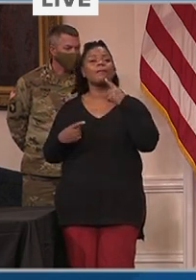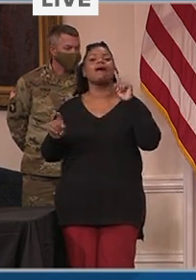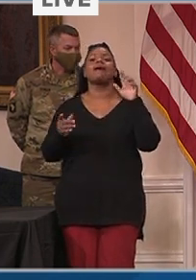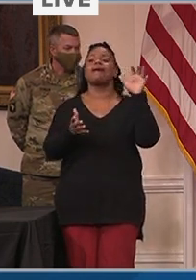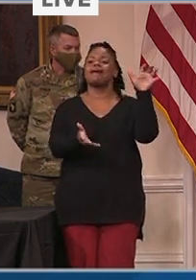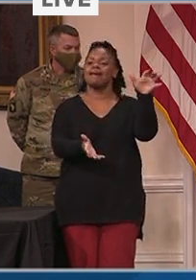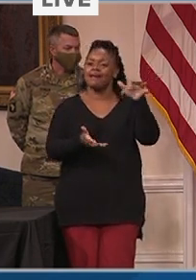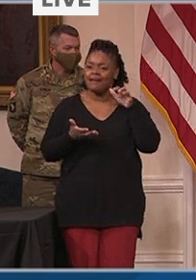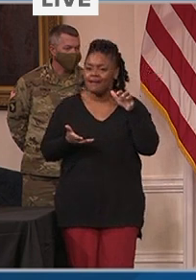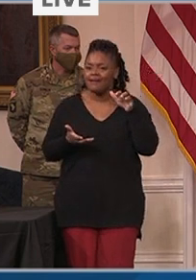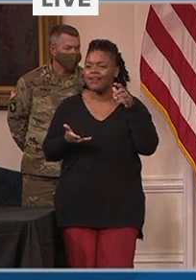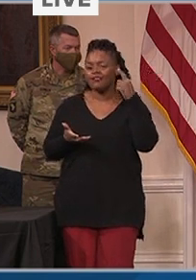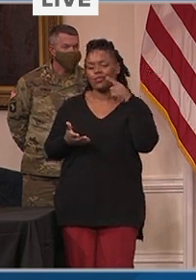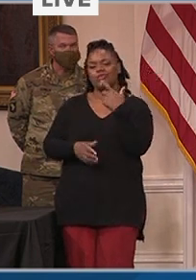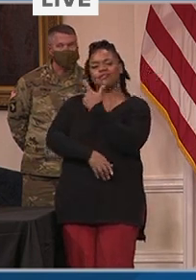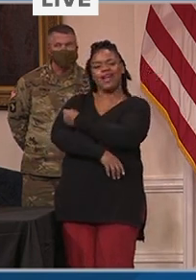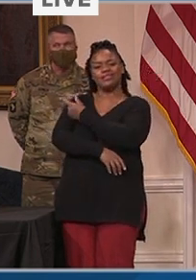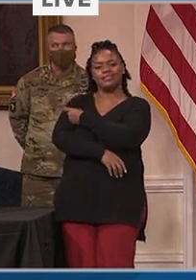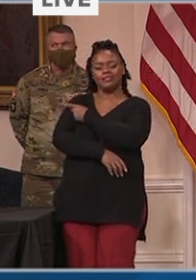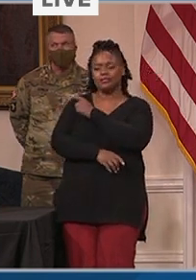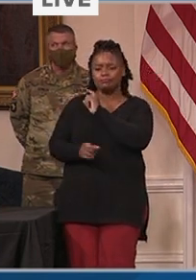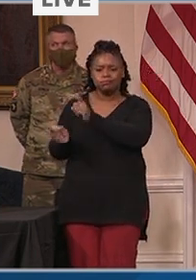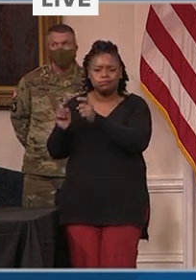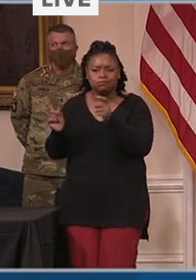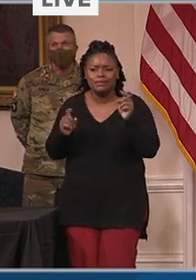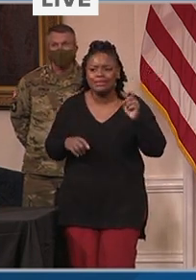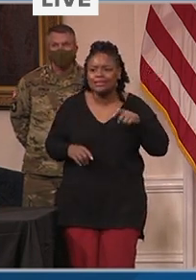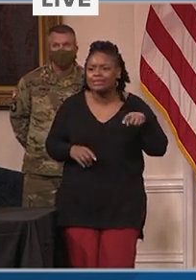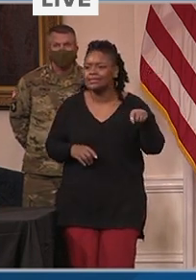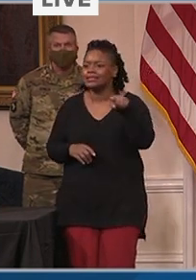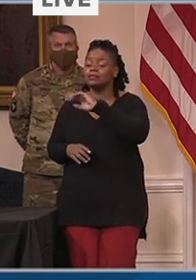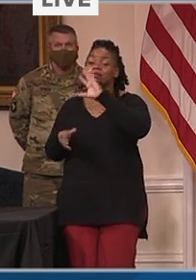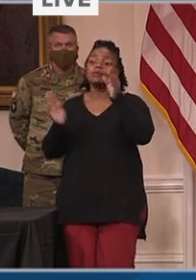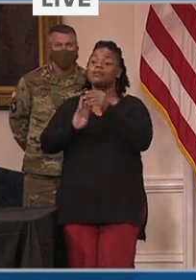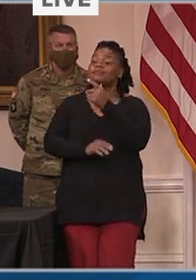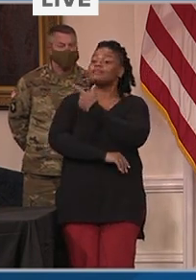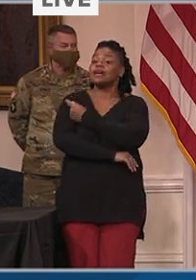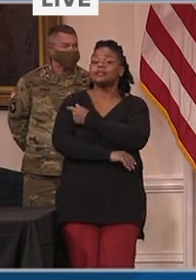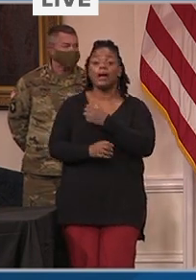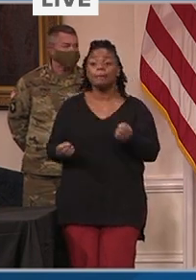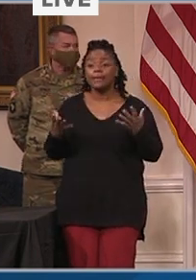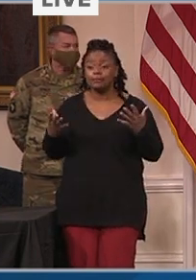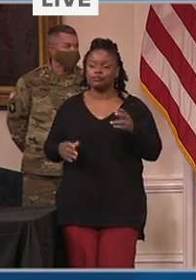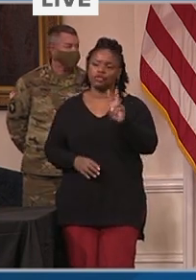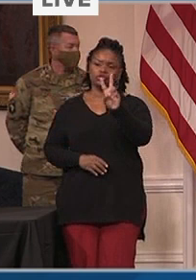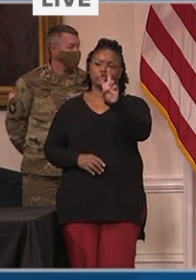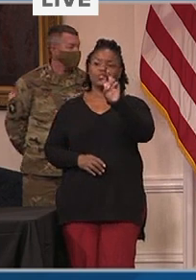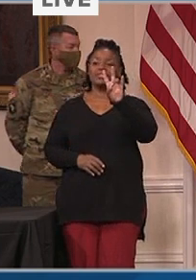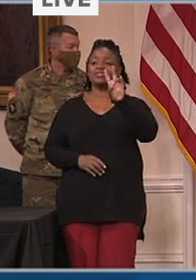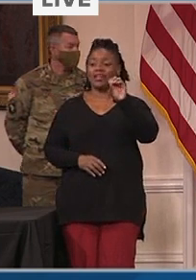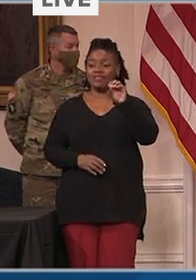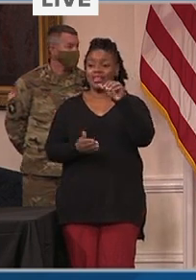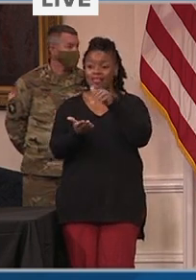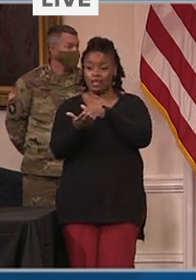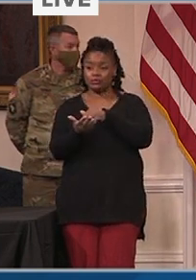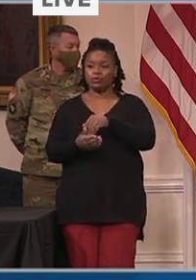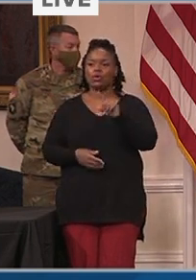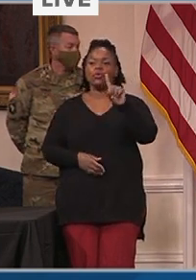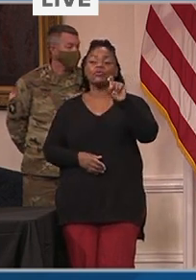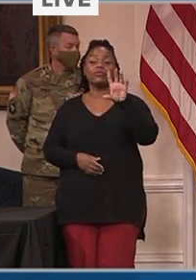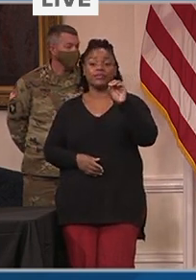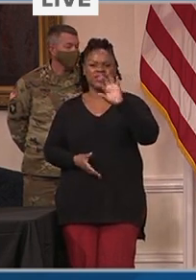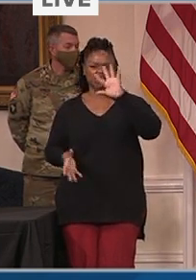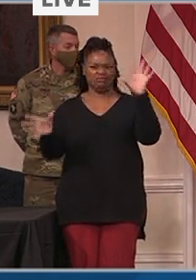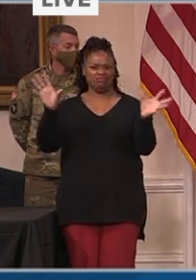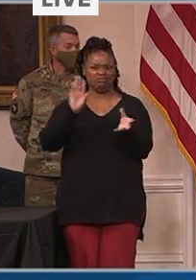deployed, and distributed 270,150 doses of vaccines